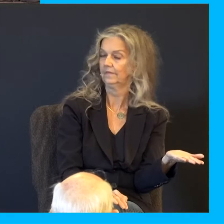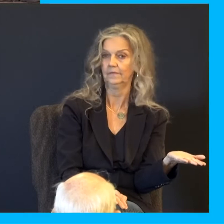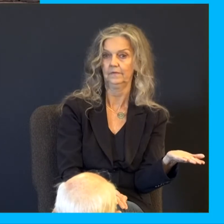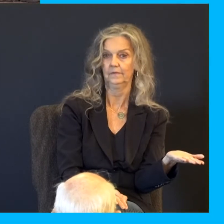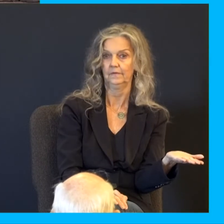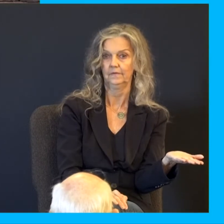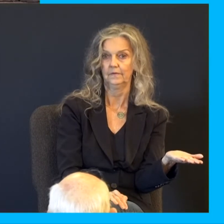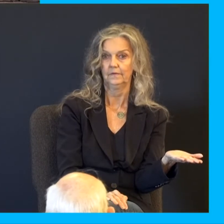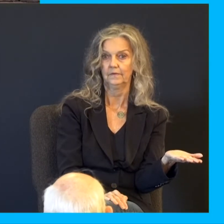This is a setup.